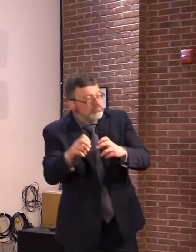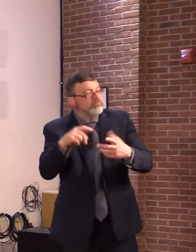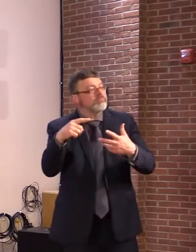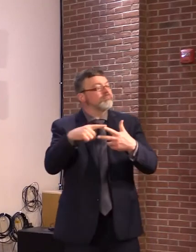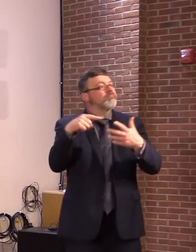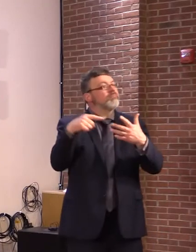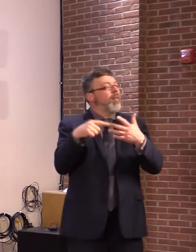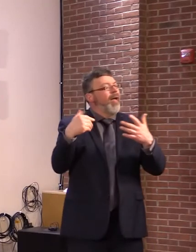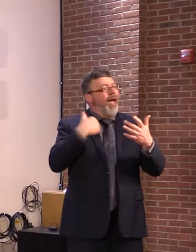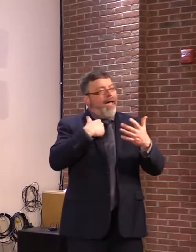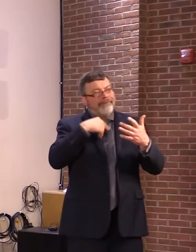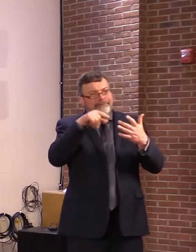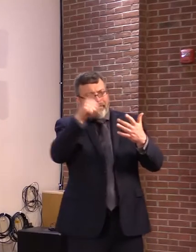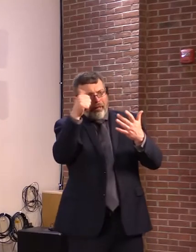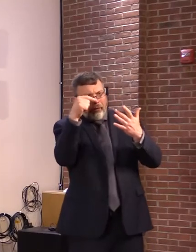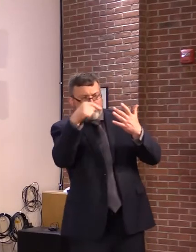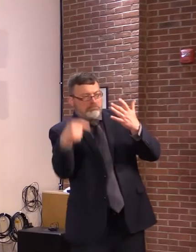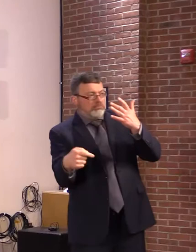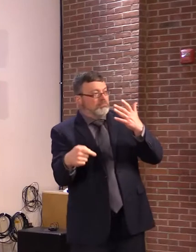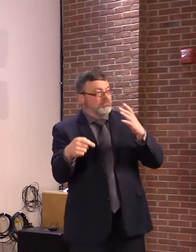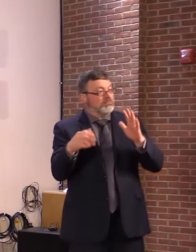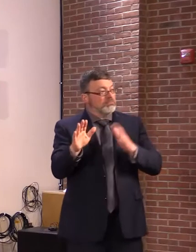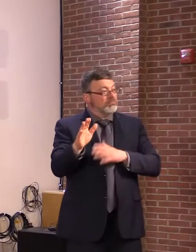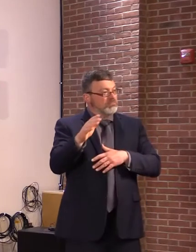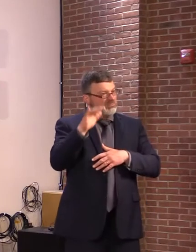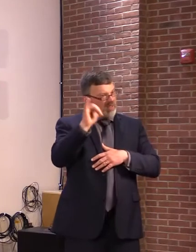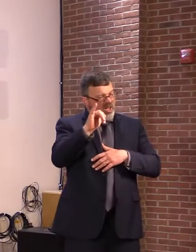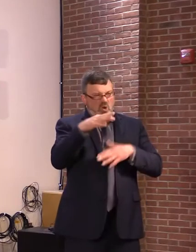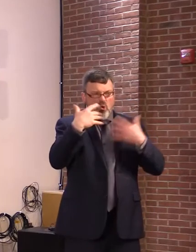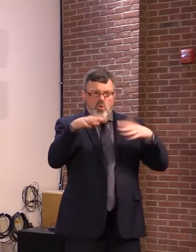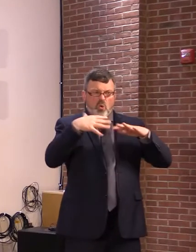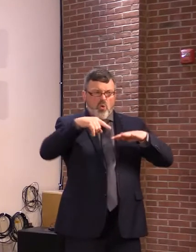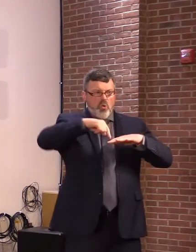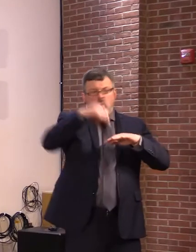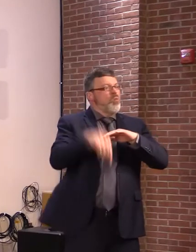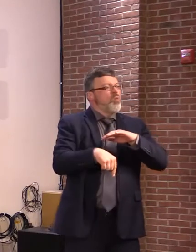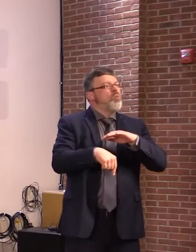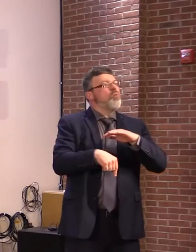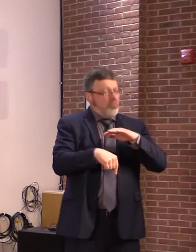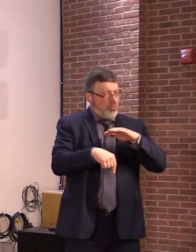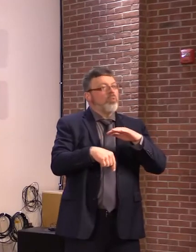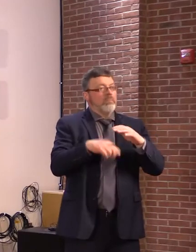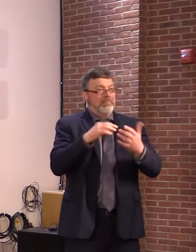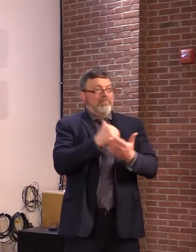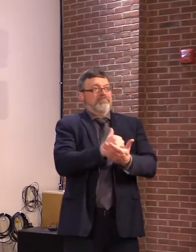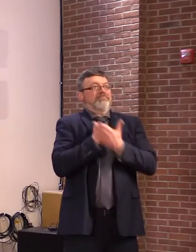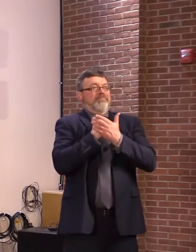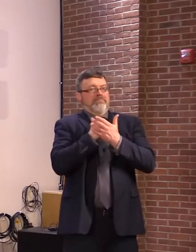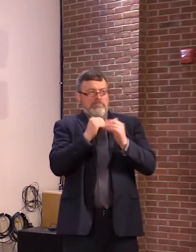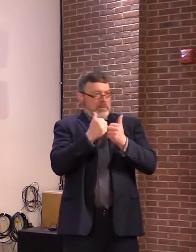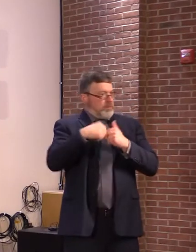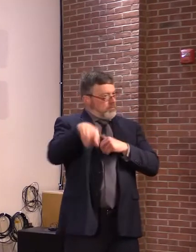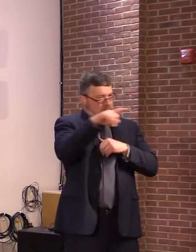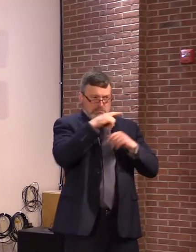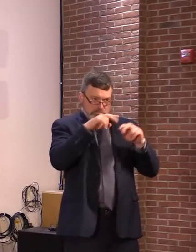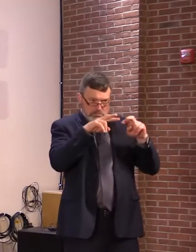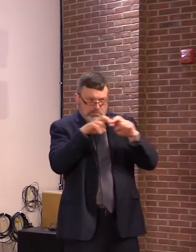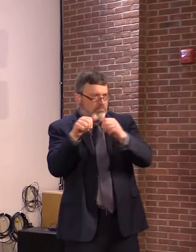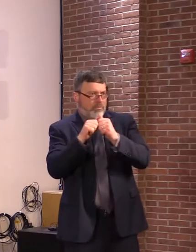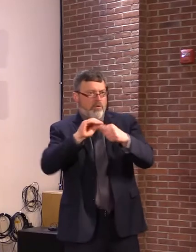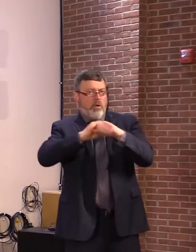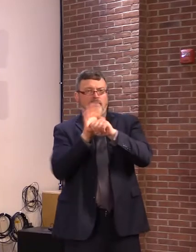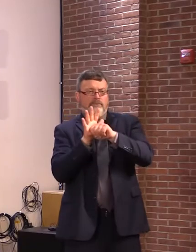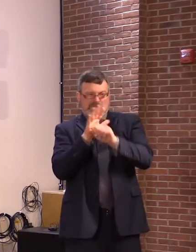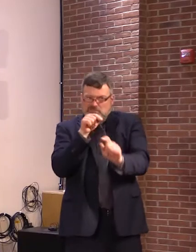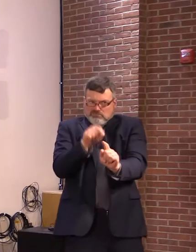-depth report will better help us all monitor and determine the risk of COVID in Vermont. We'll continue to base public health